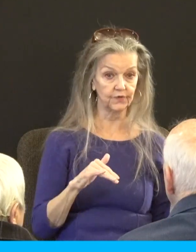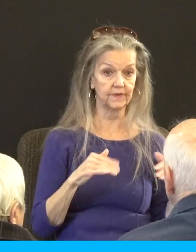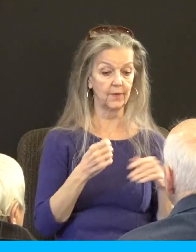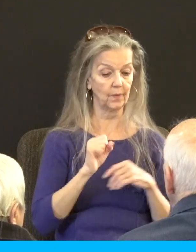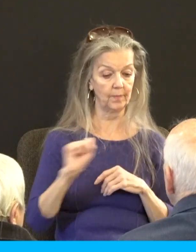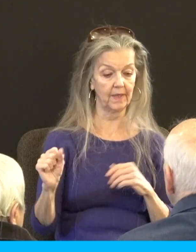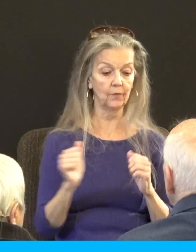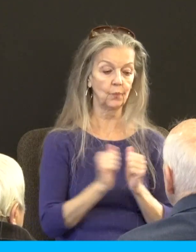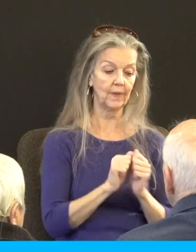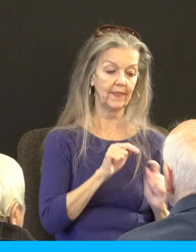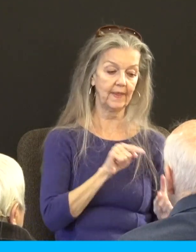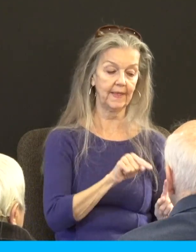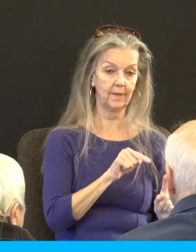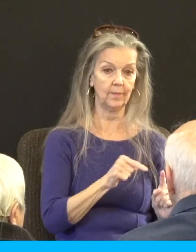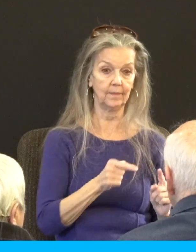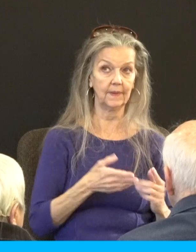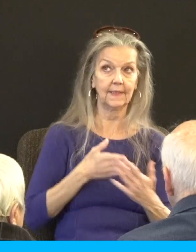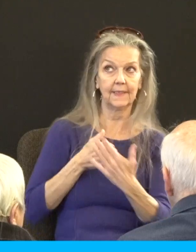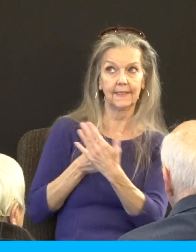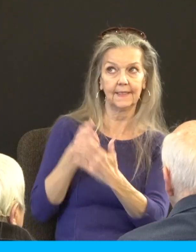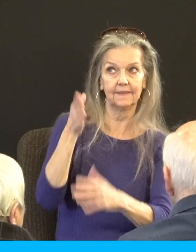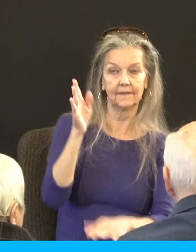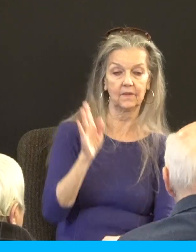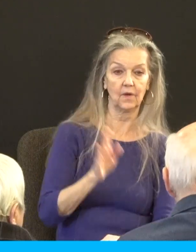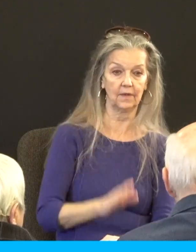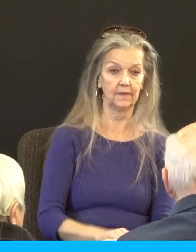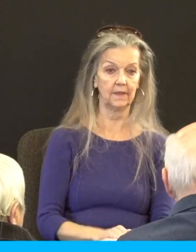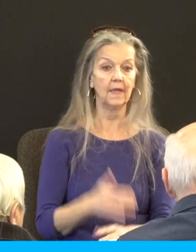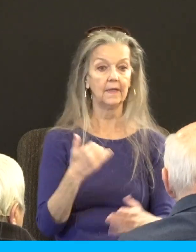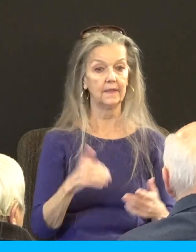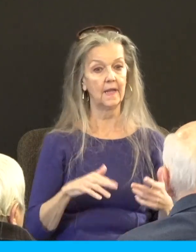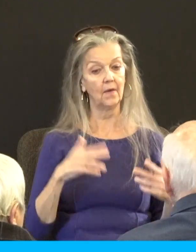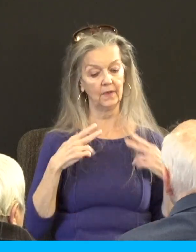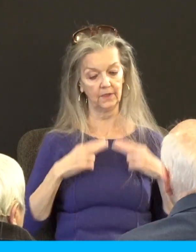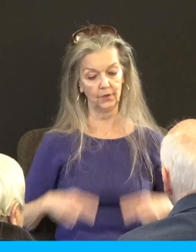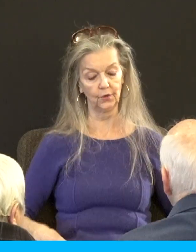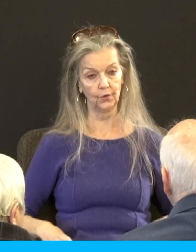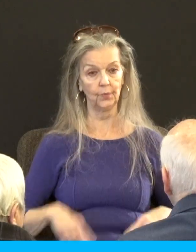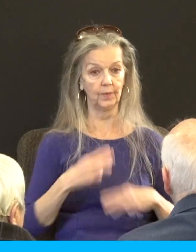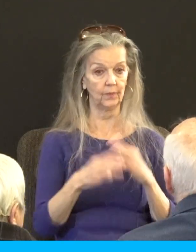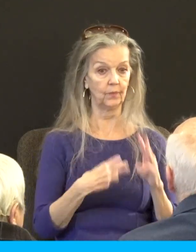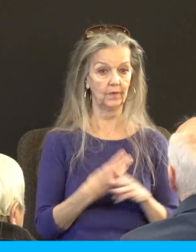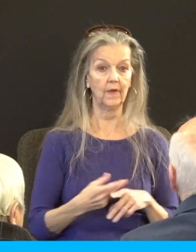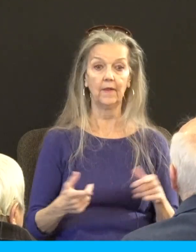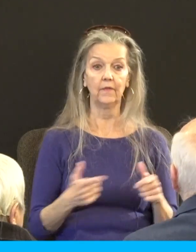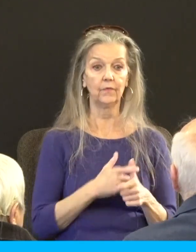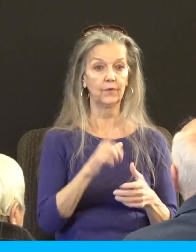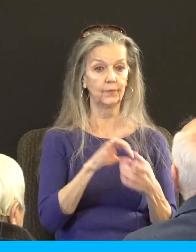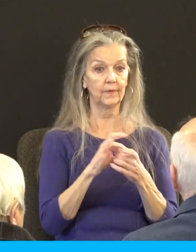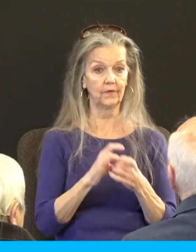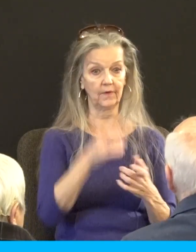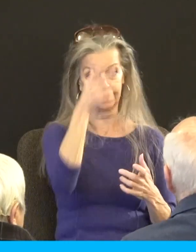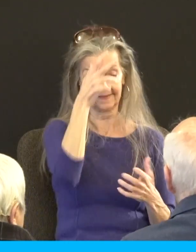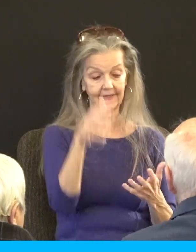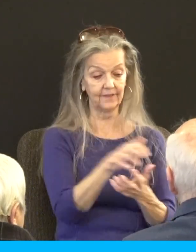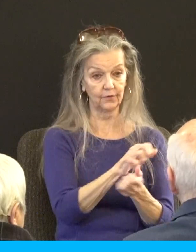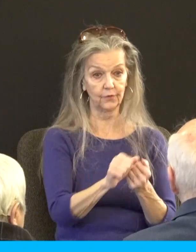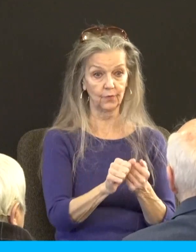against God now in the human realm name the first relationship he blew up Eve and then